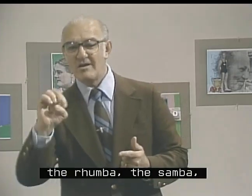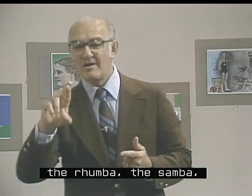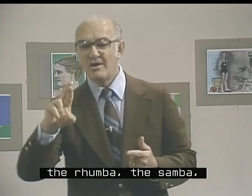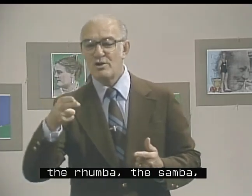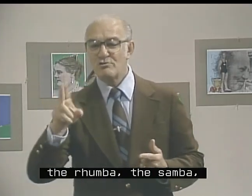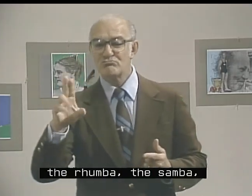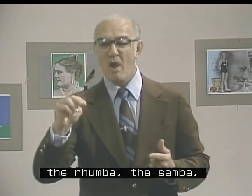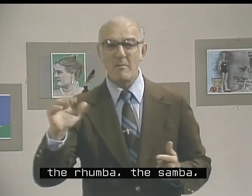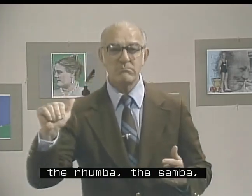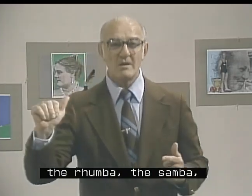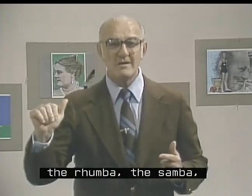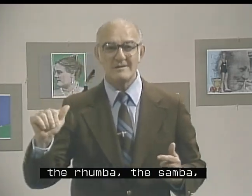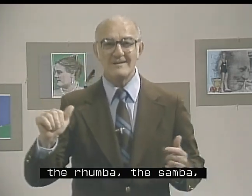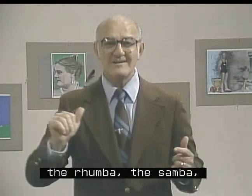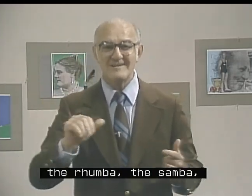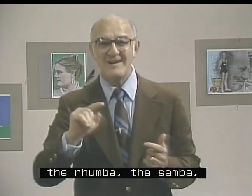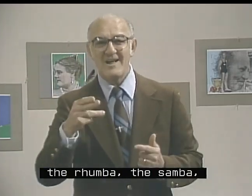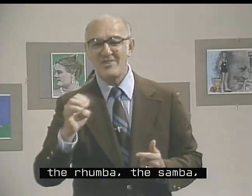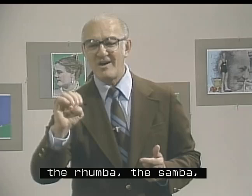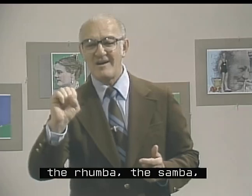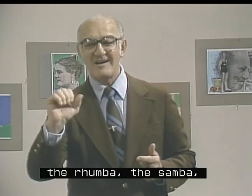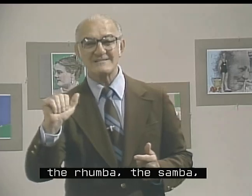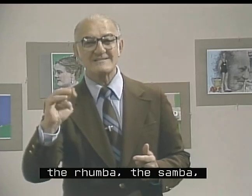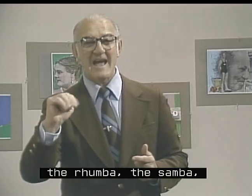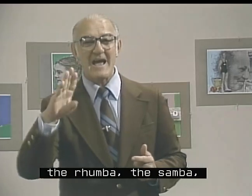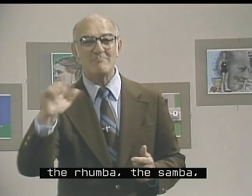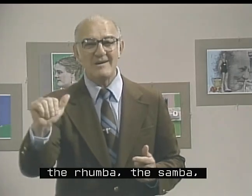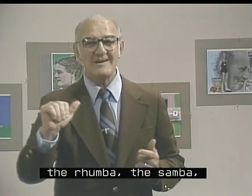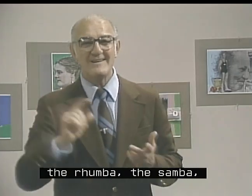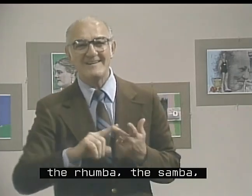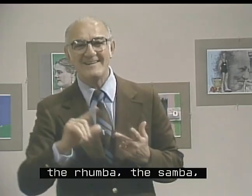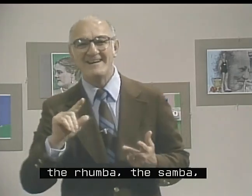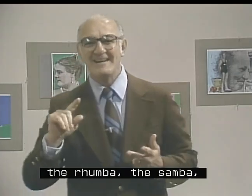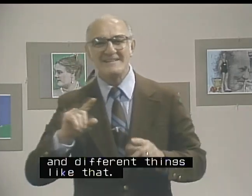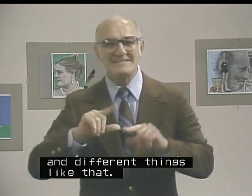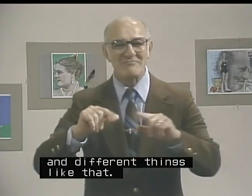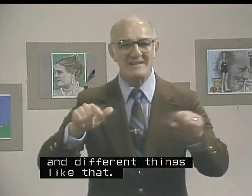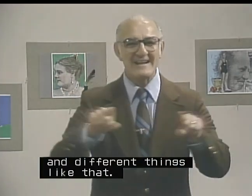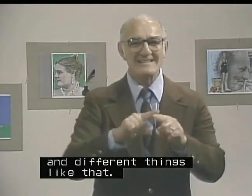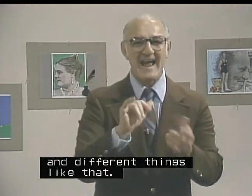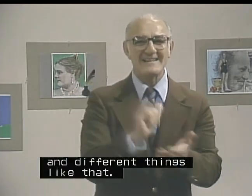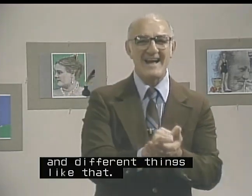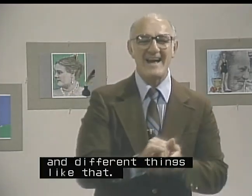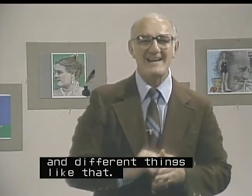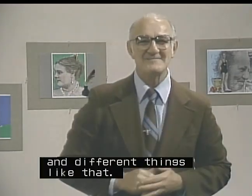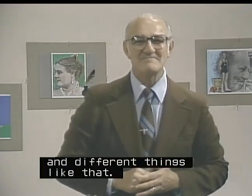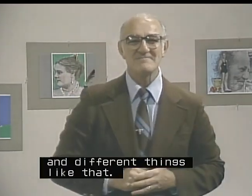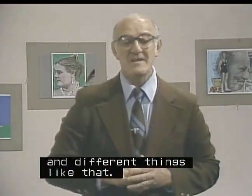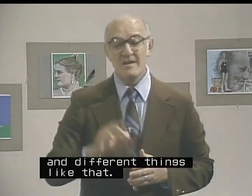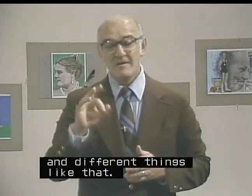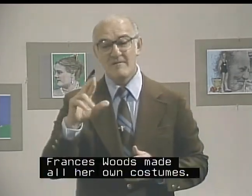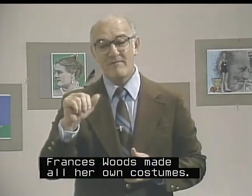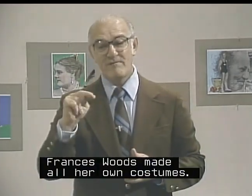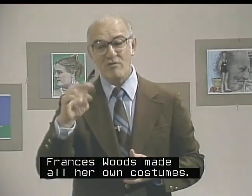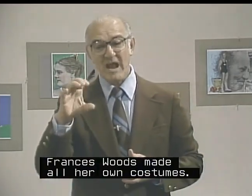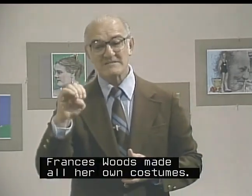rumba, the samba, different things like that. Francis